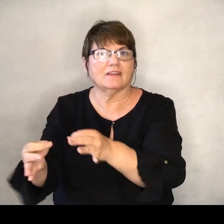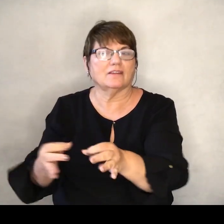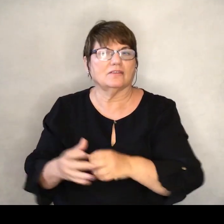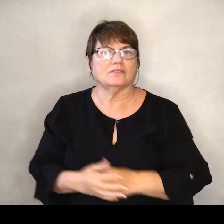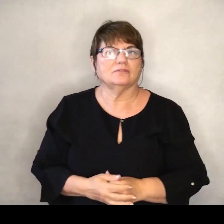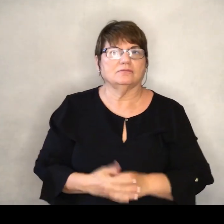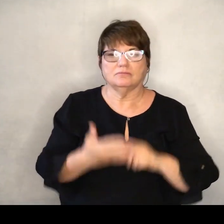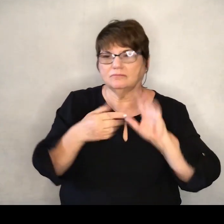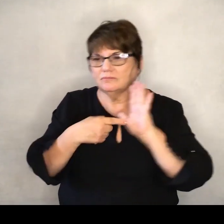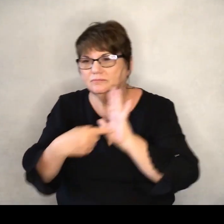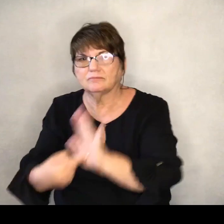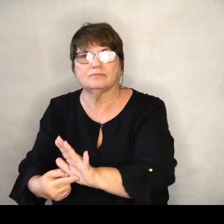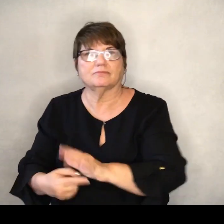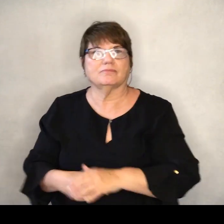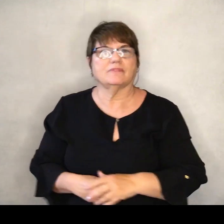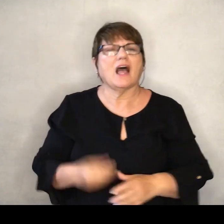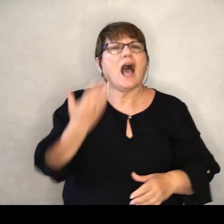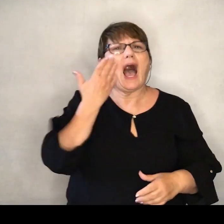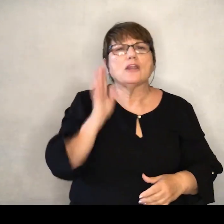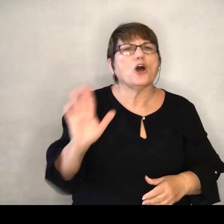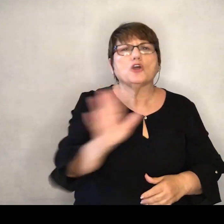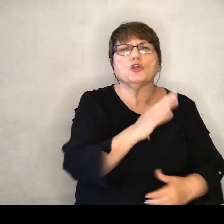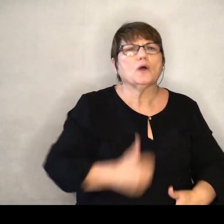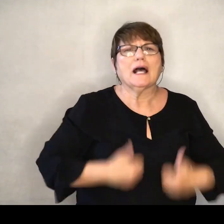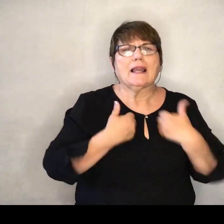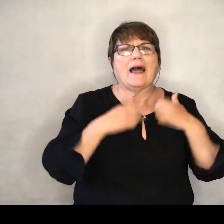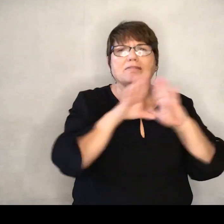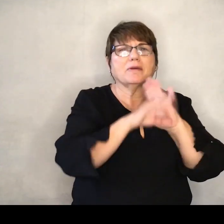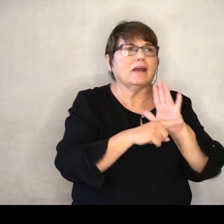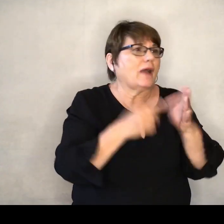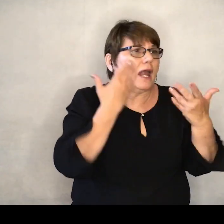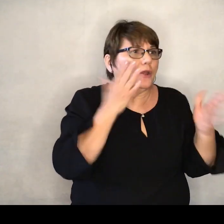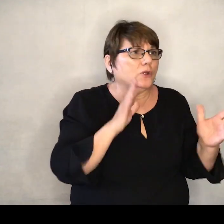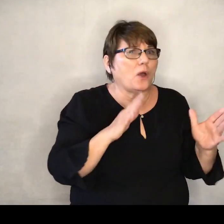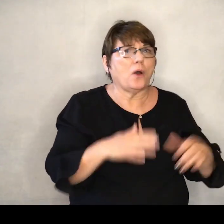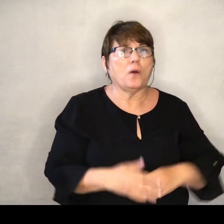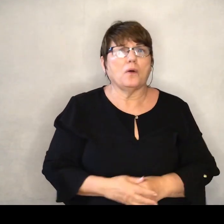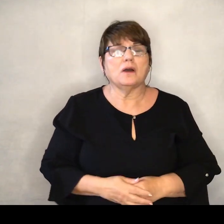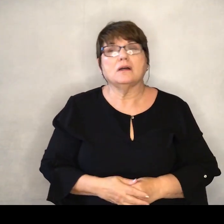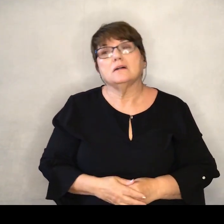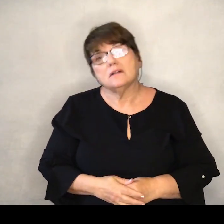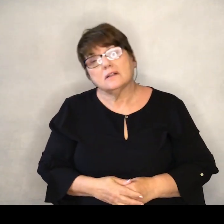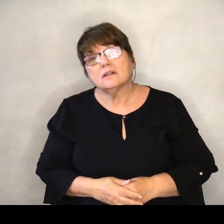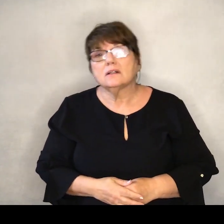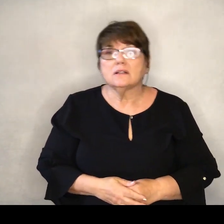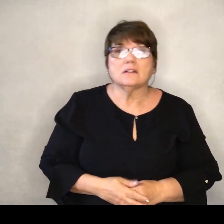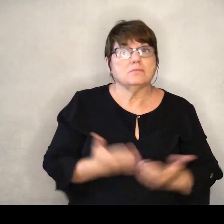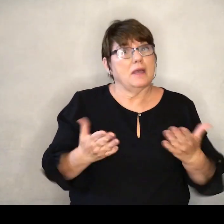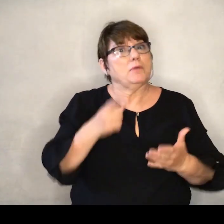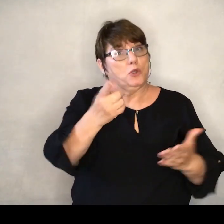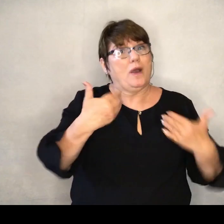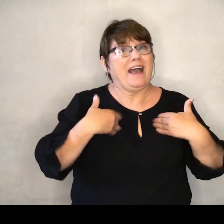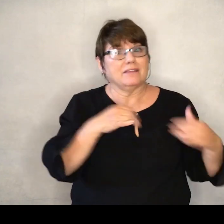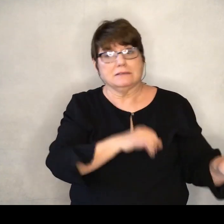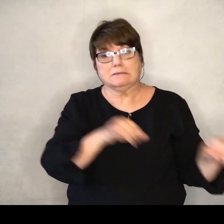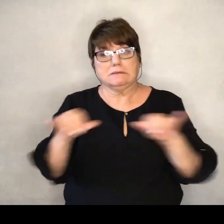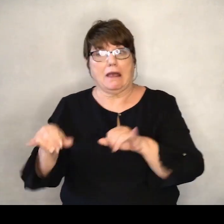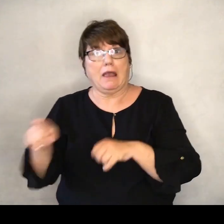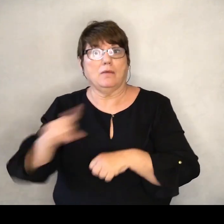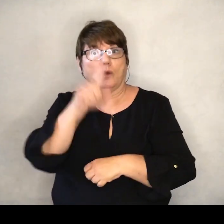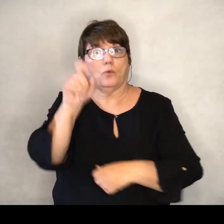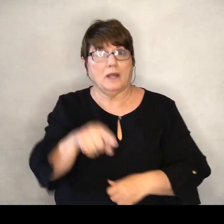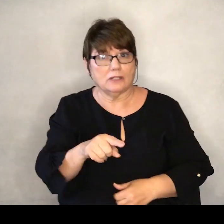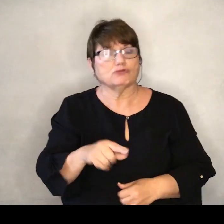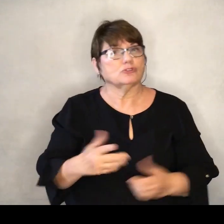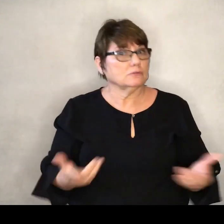I don't know where you are in your journey. That may be you too. And those may be your questions. And if they